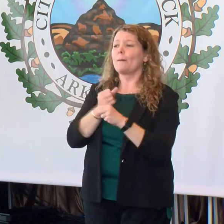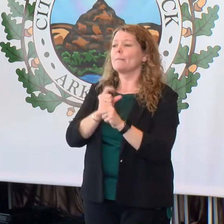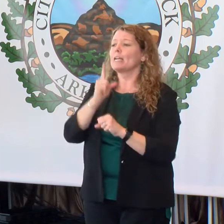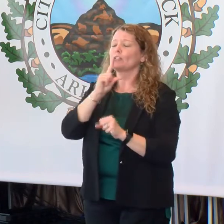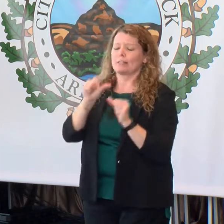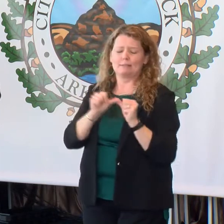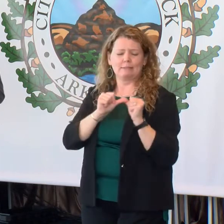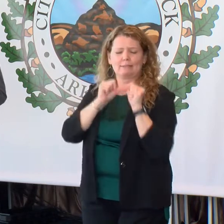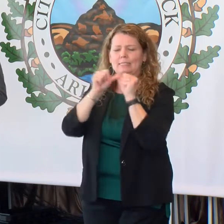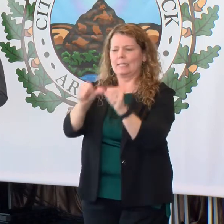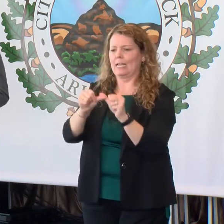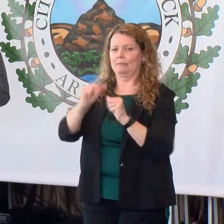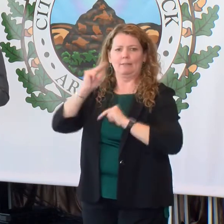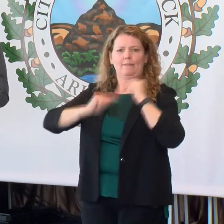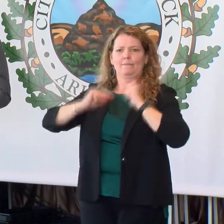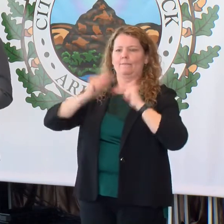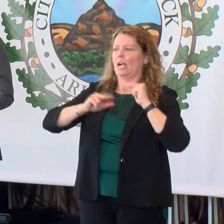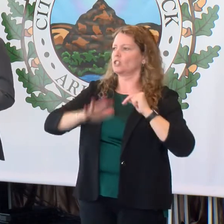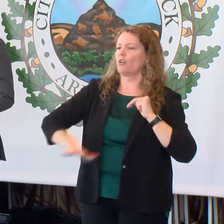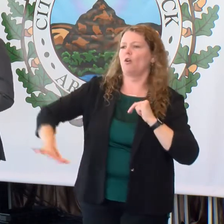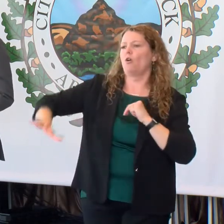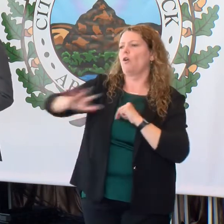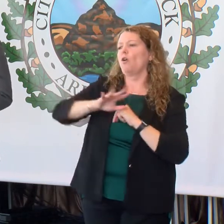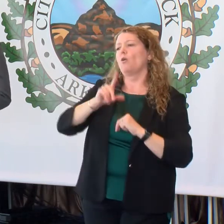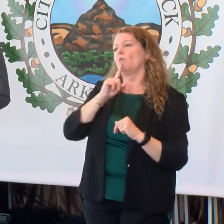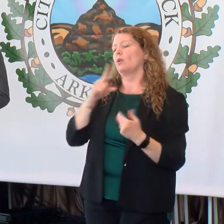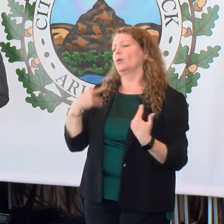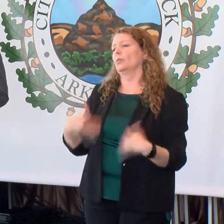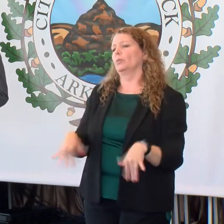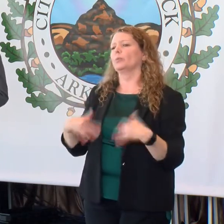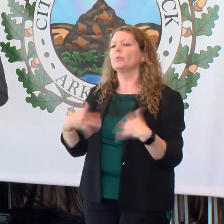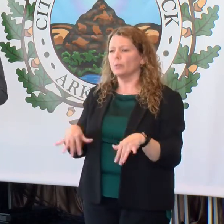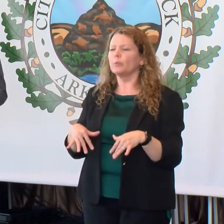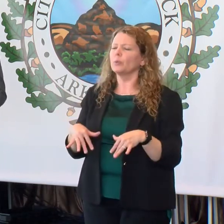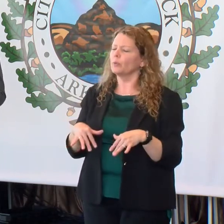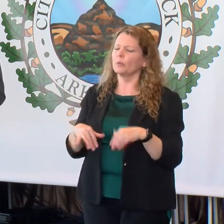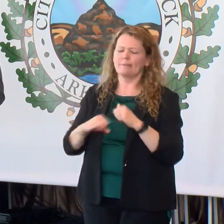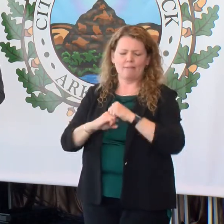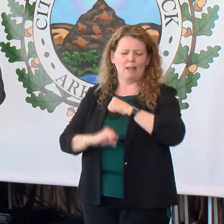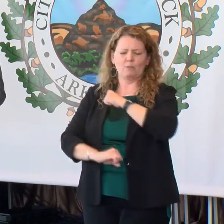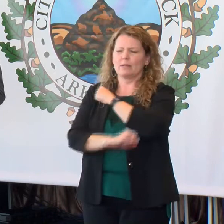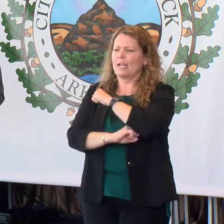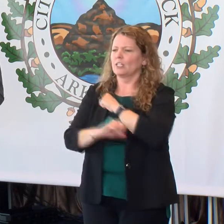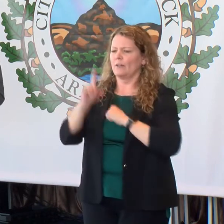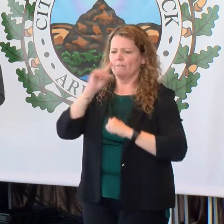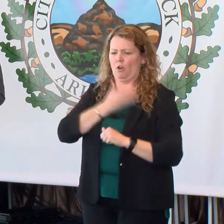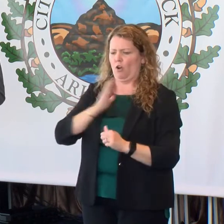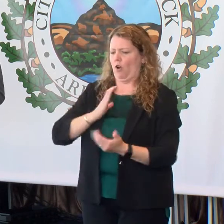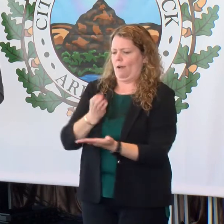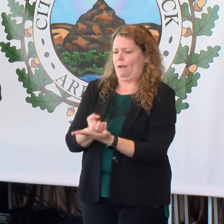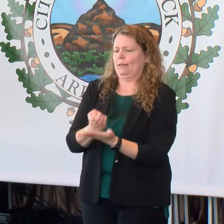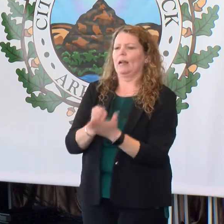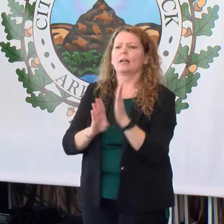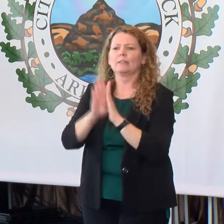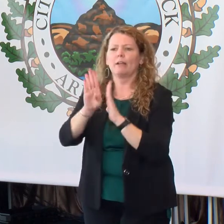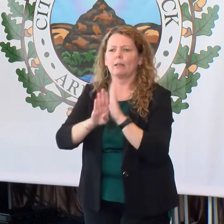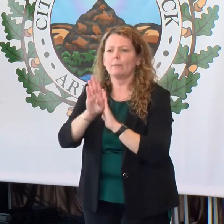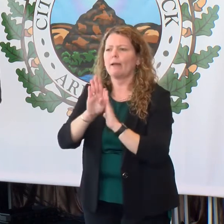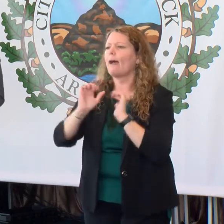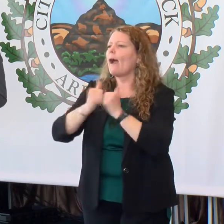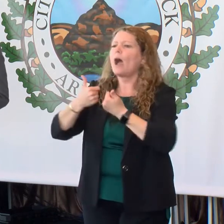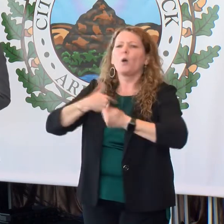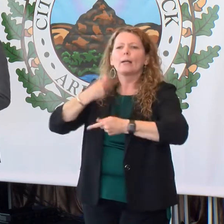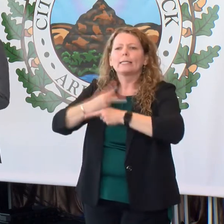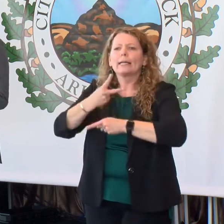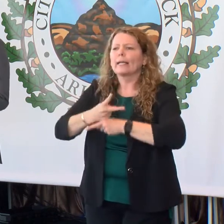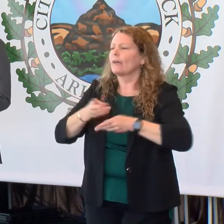care of our infrastructure. Infrastructure truly is the foundation of economic development. How are we taking care